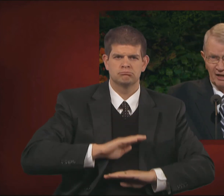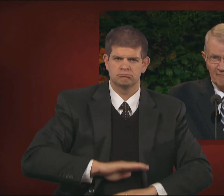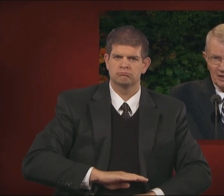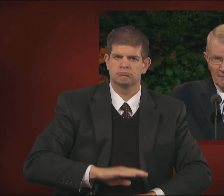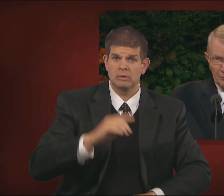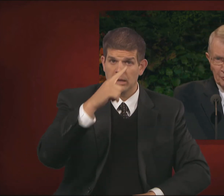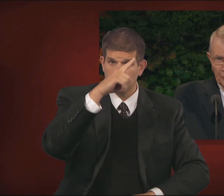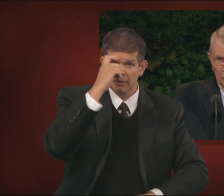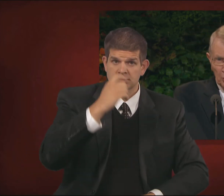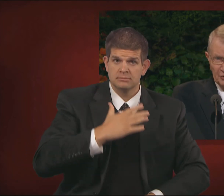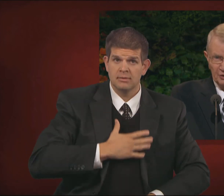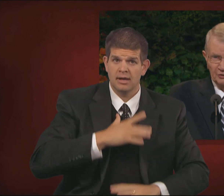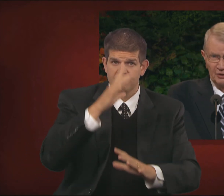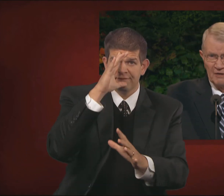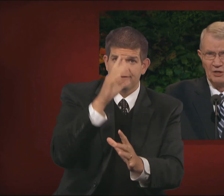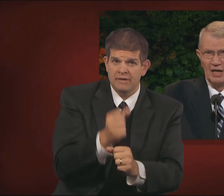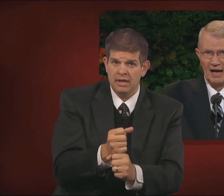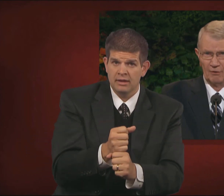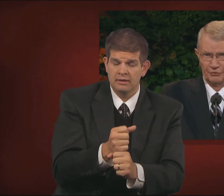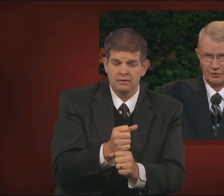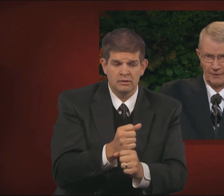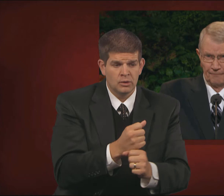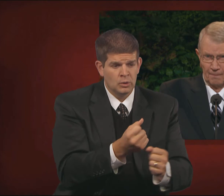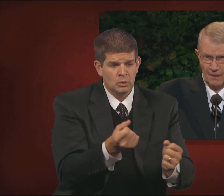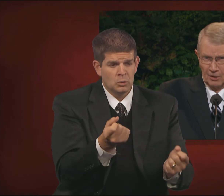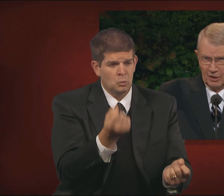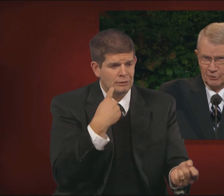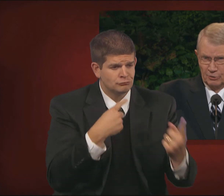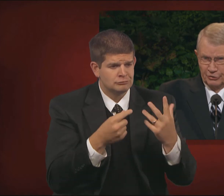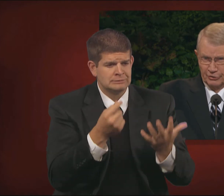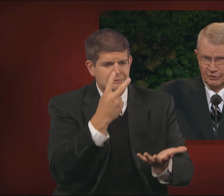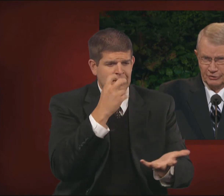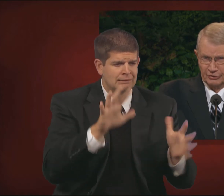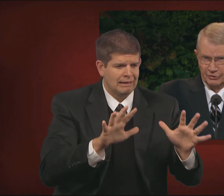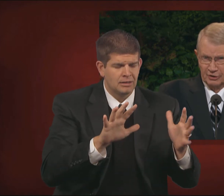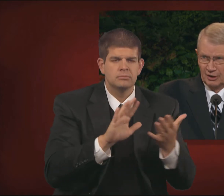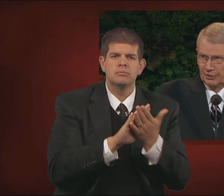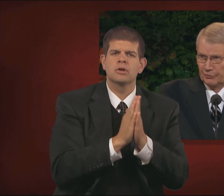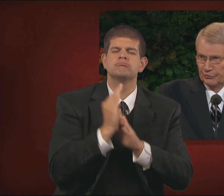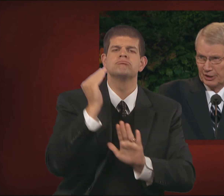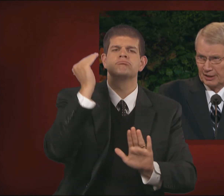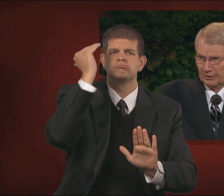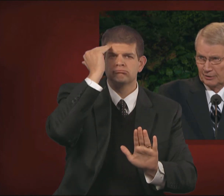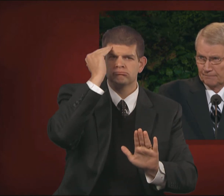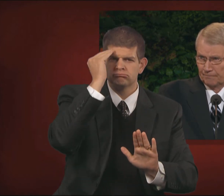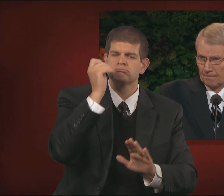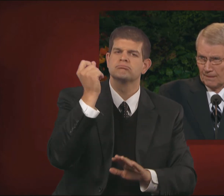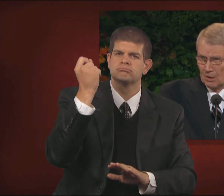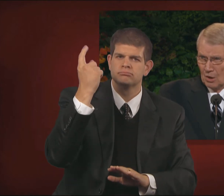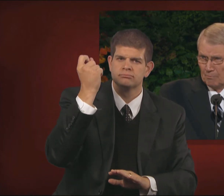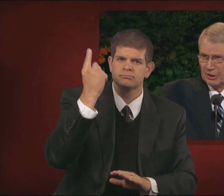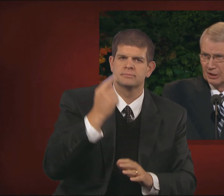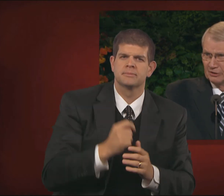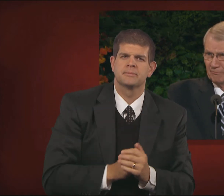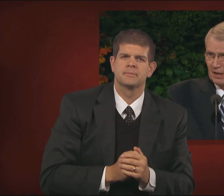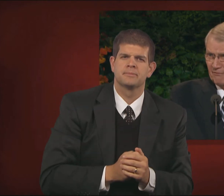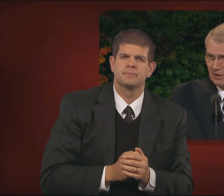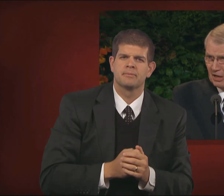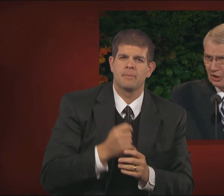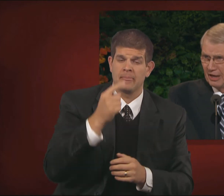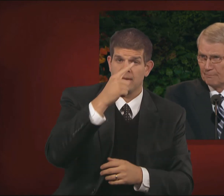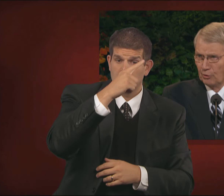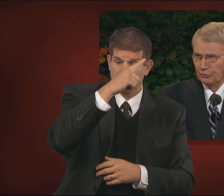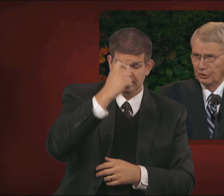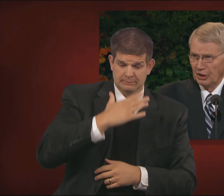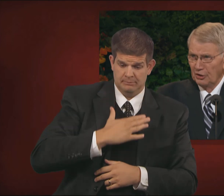faith, I have been able to turn questions and even doubts into assurances and understanding. Because of my